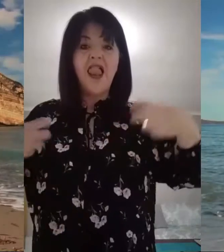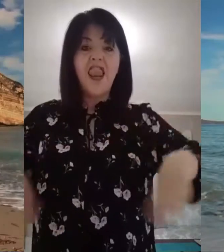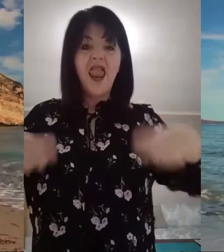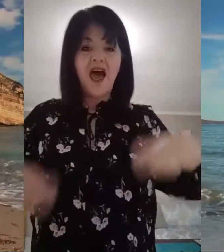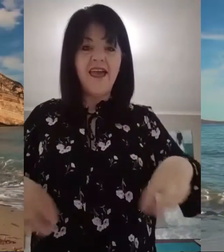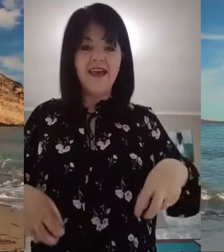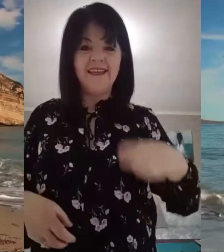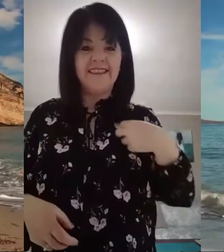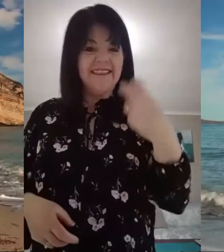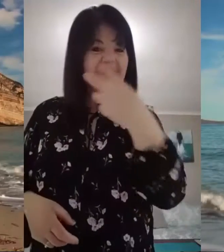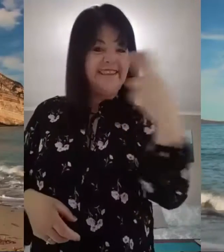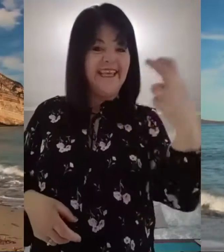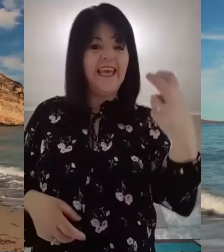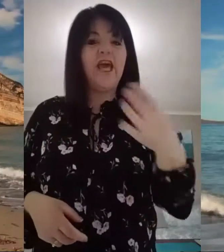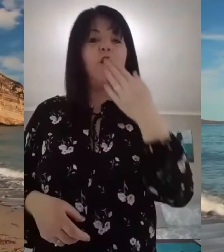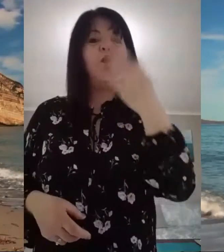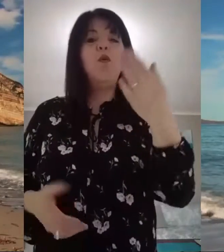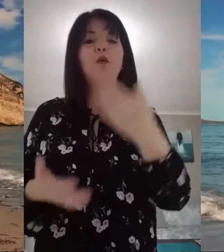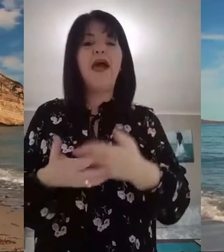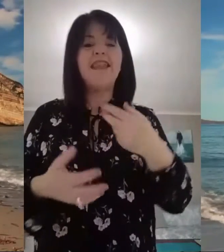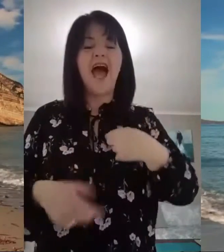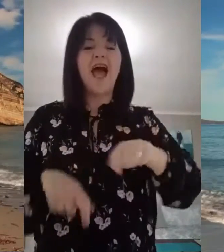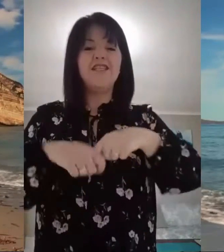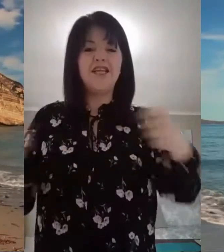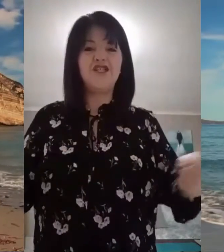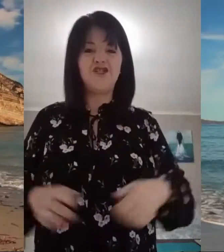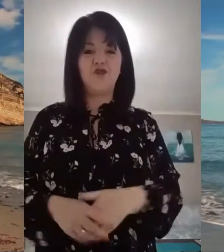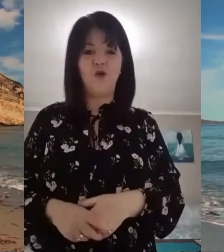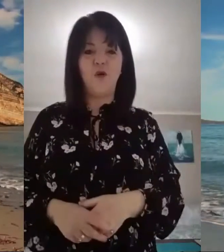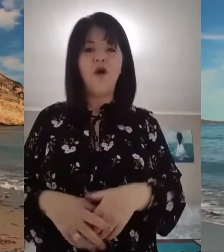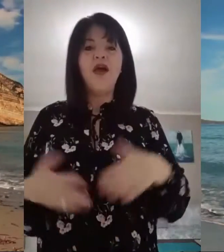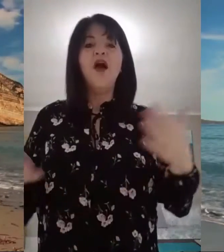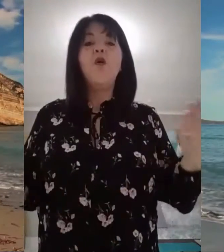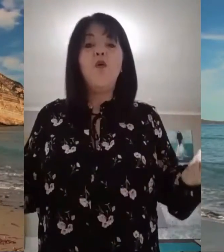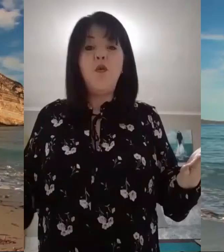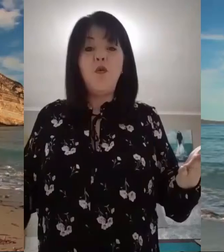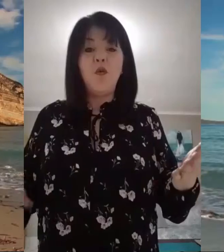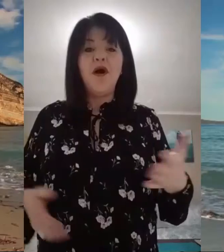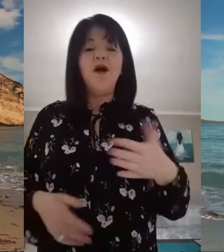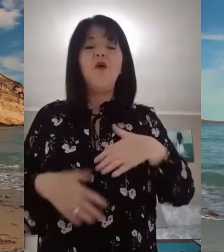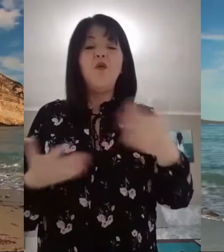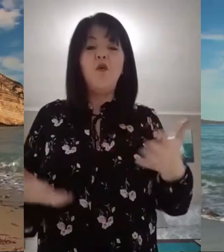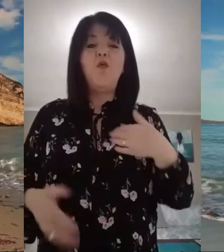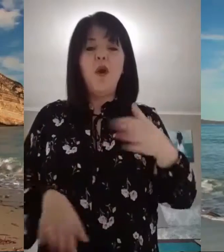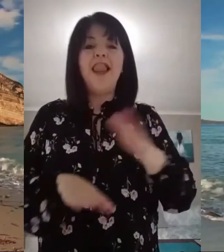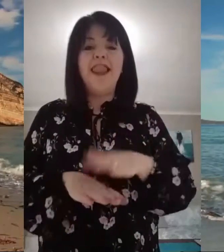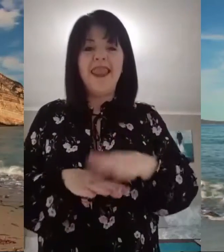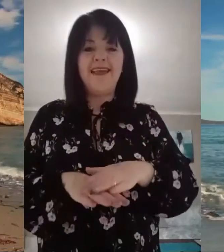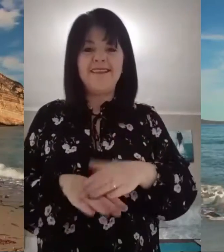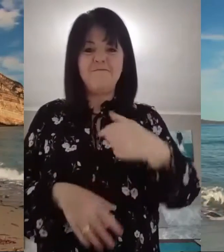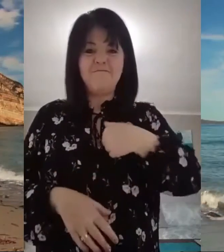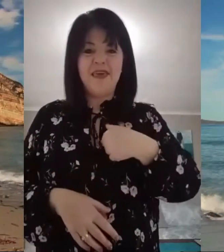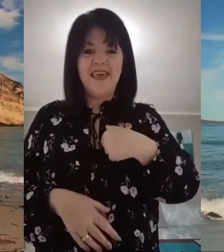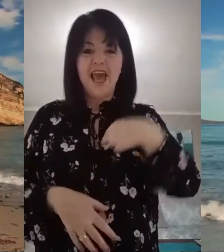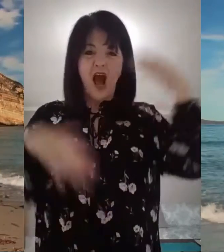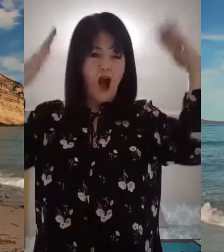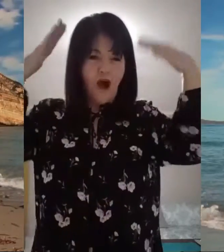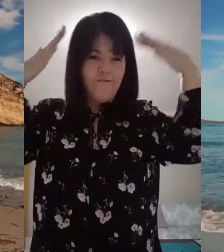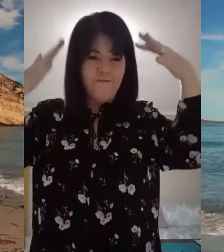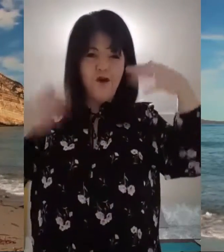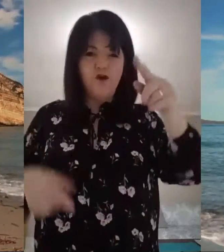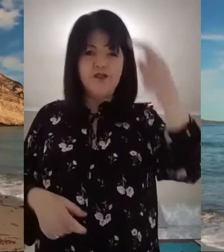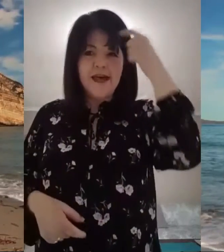lion seeking who can I destroy. Who will let me